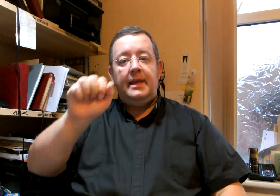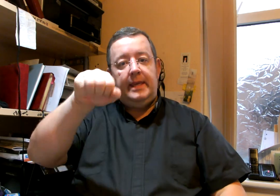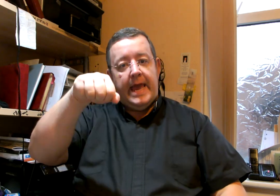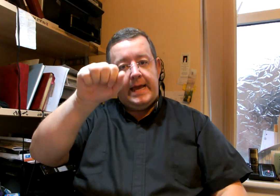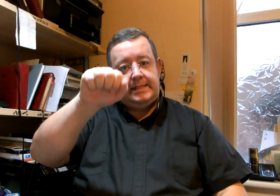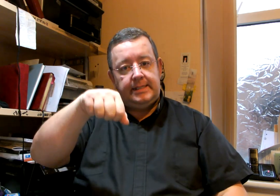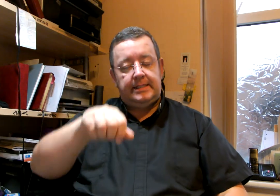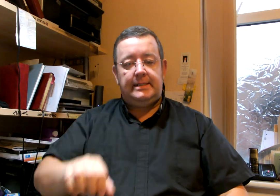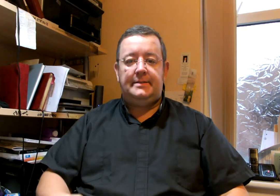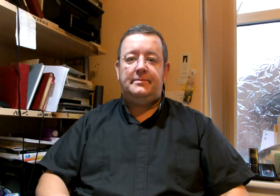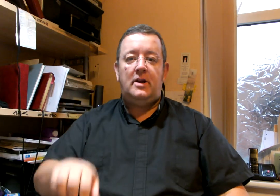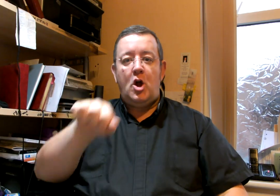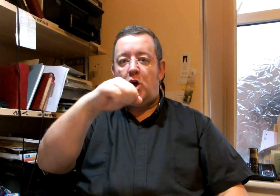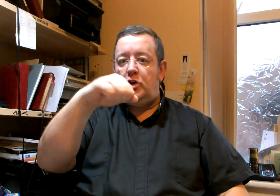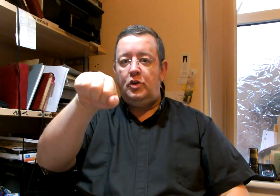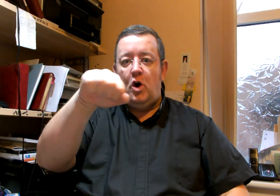Yes. No.